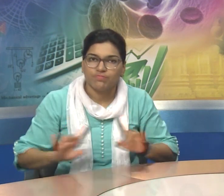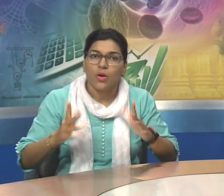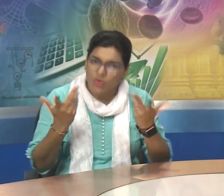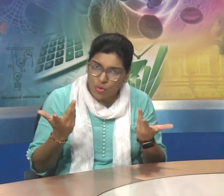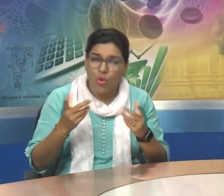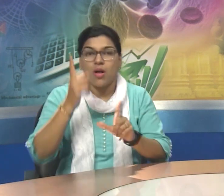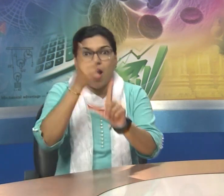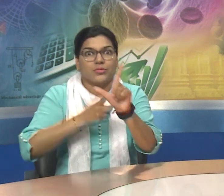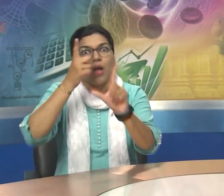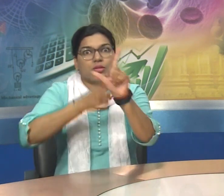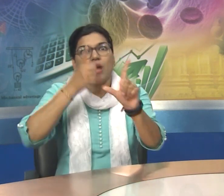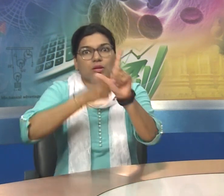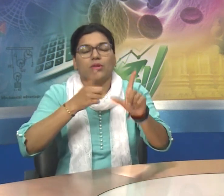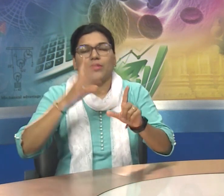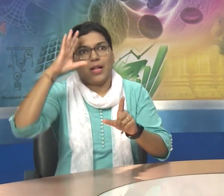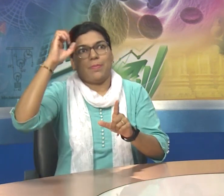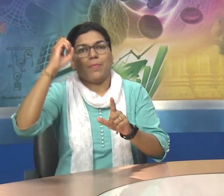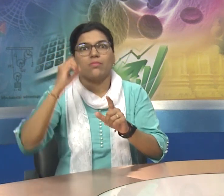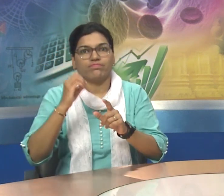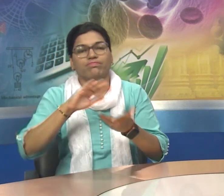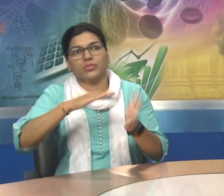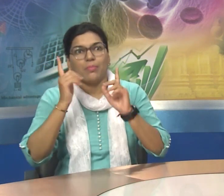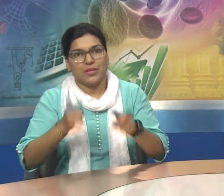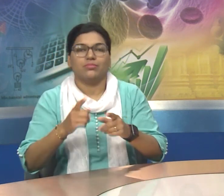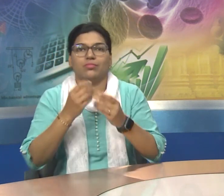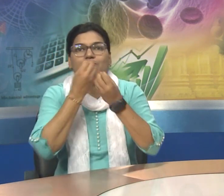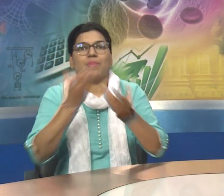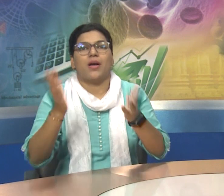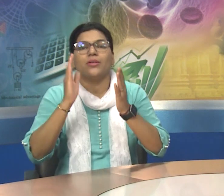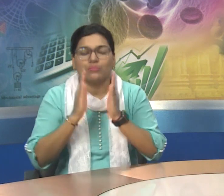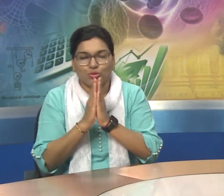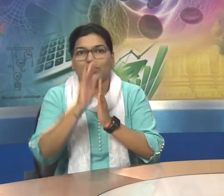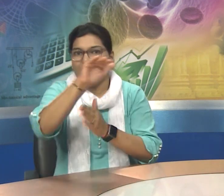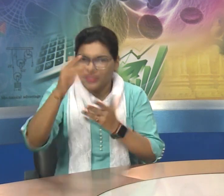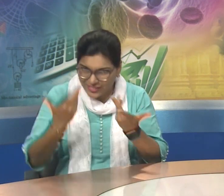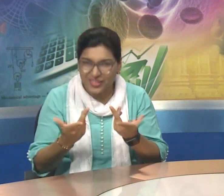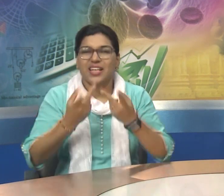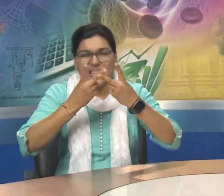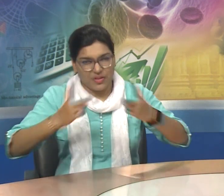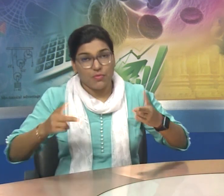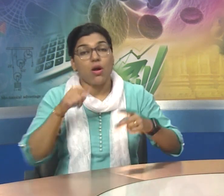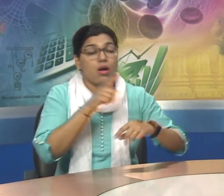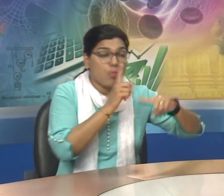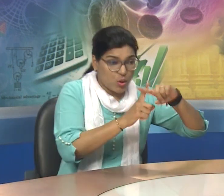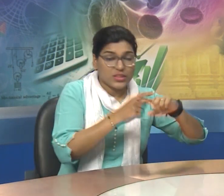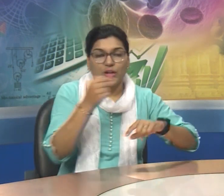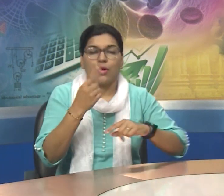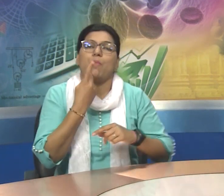And. People gather again. And. On the death anniversary.